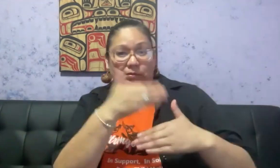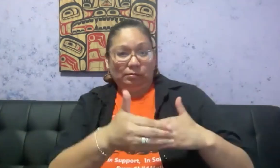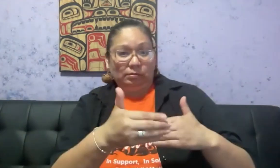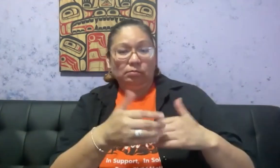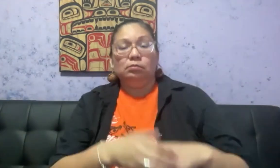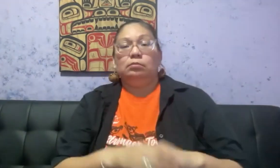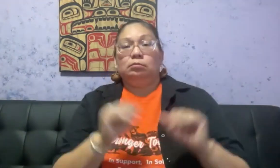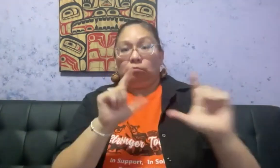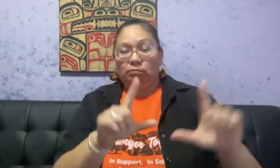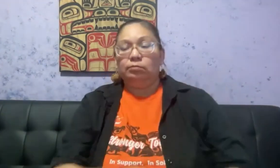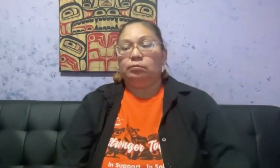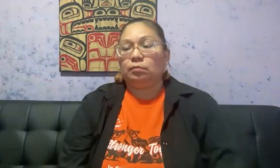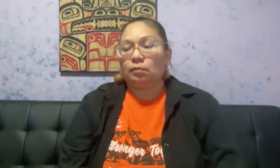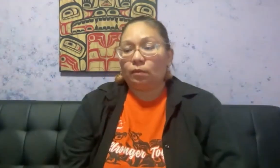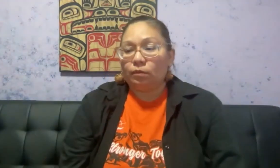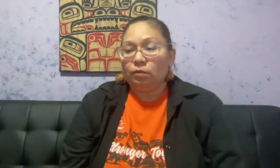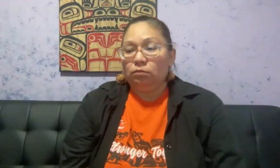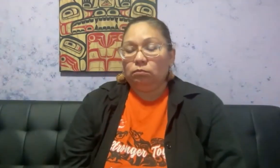Now, I would like to talk about the term